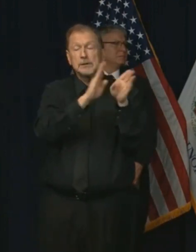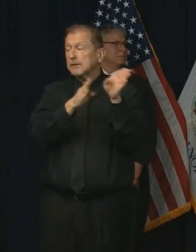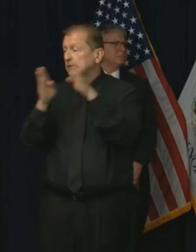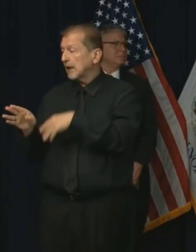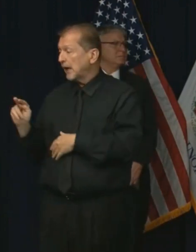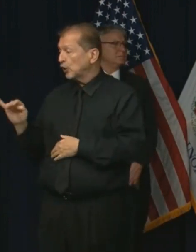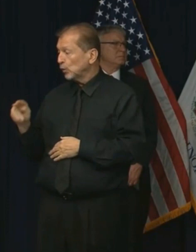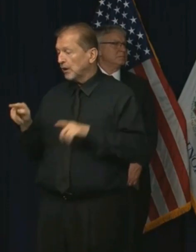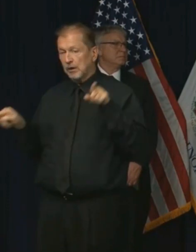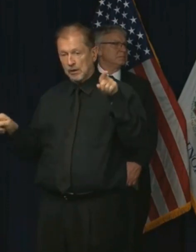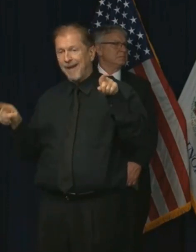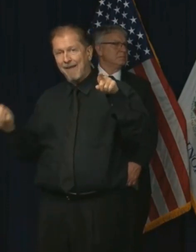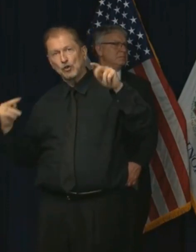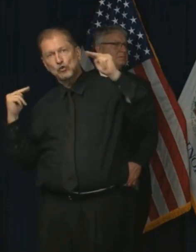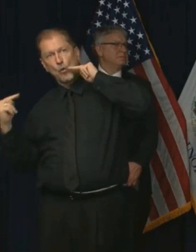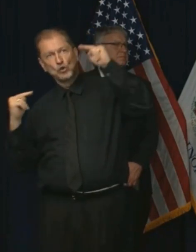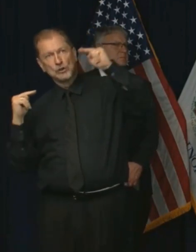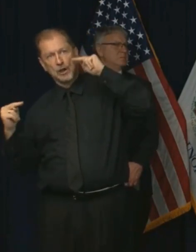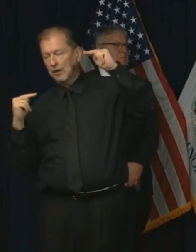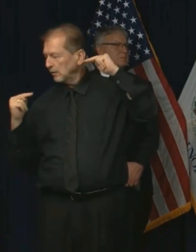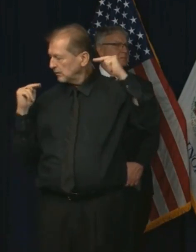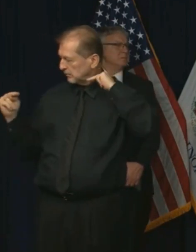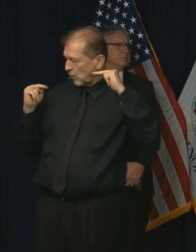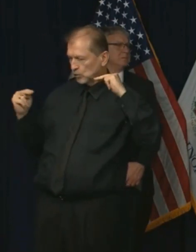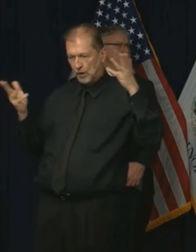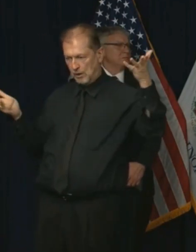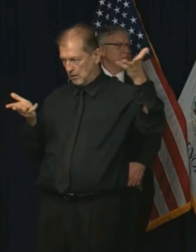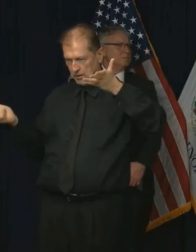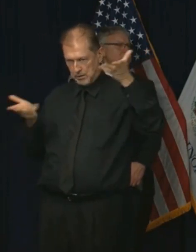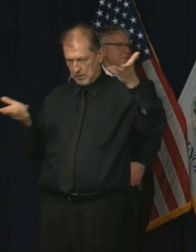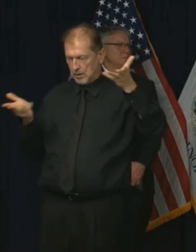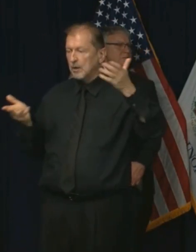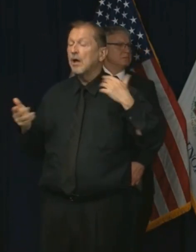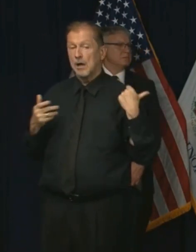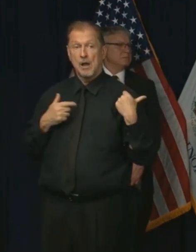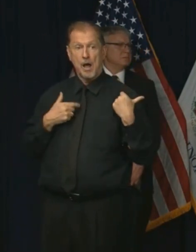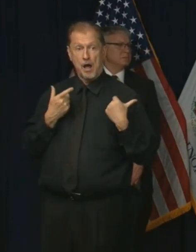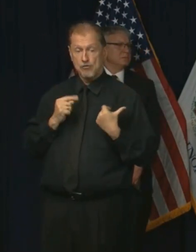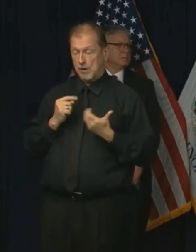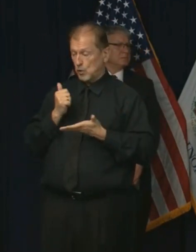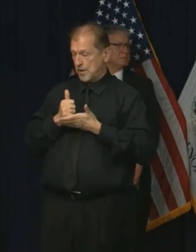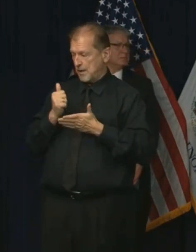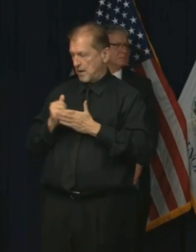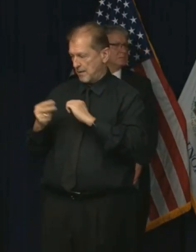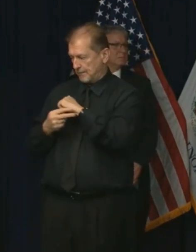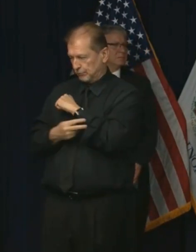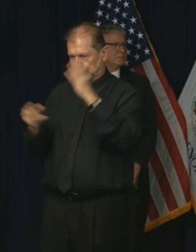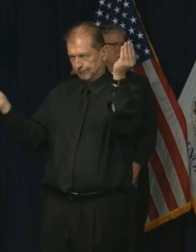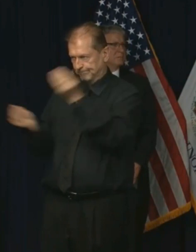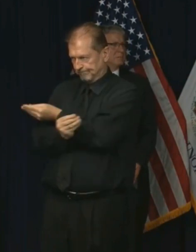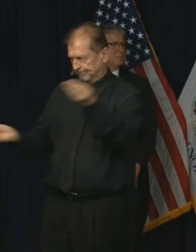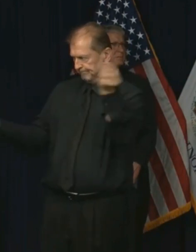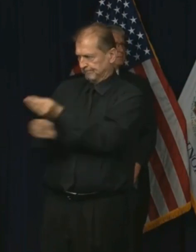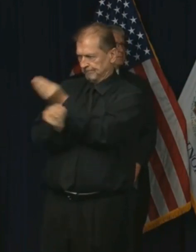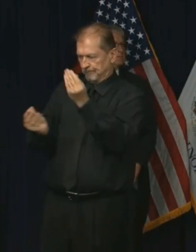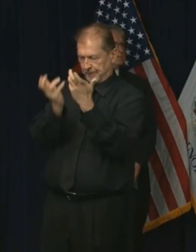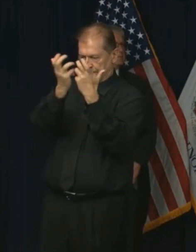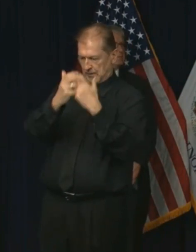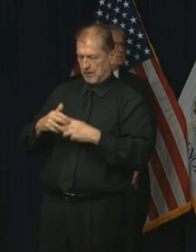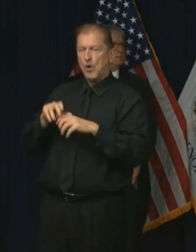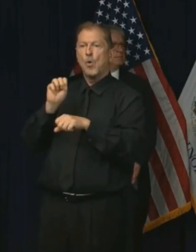are talking. And I certainly have tried to, you know, wherever I could to create a bridge for them. So I